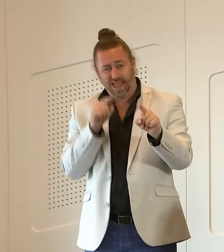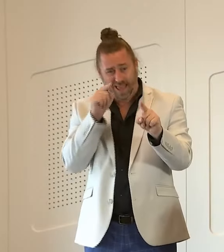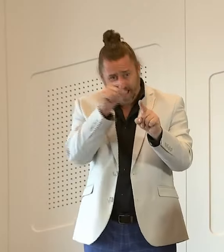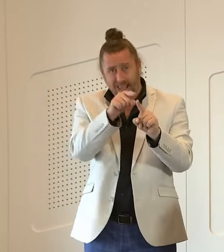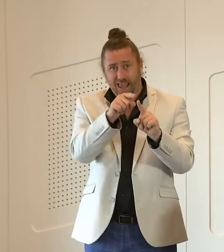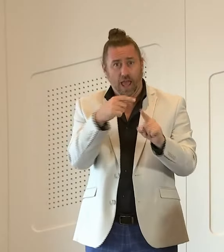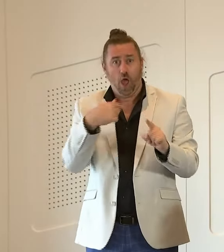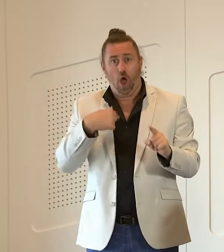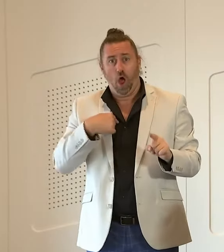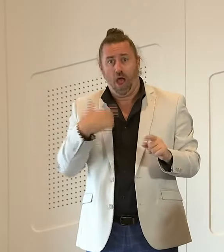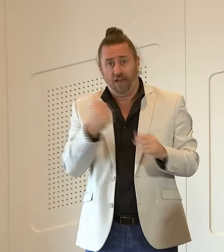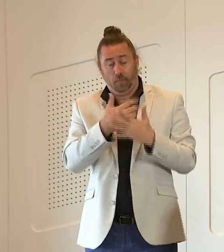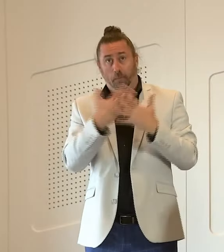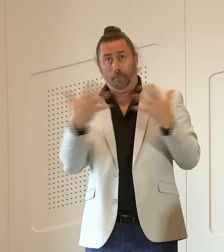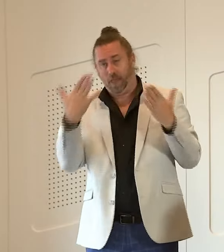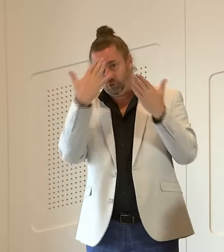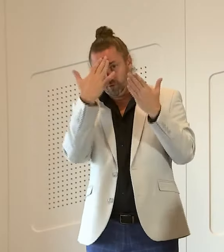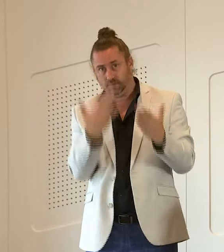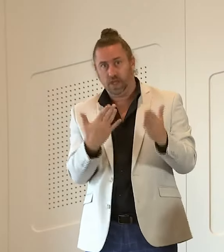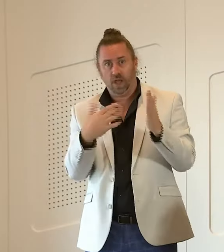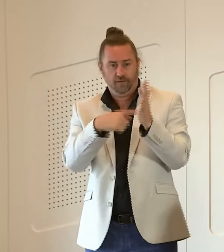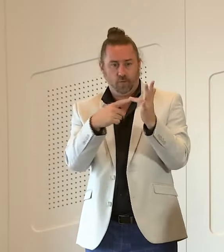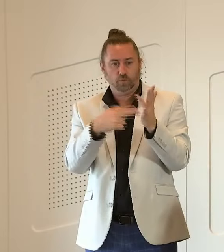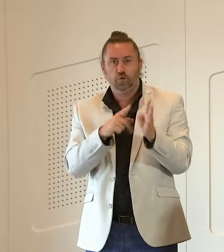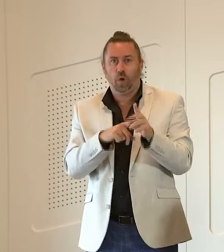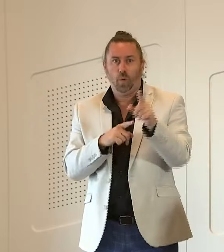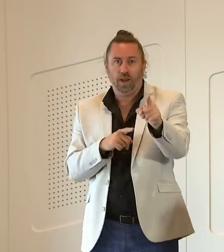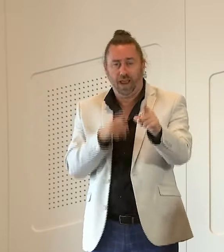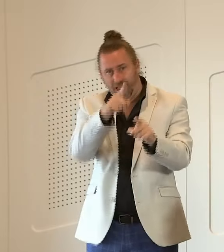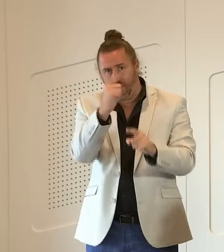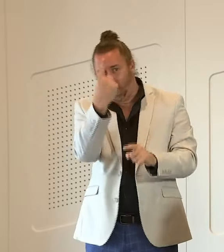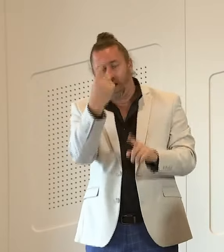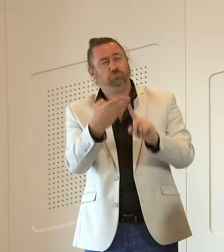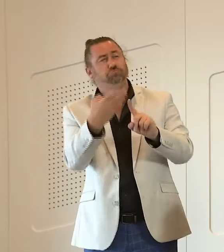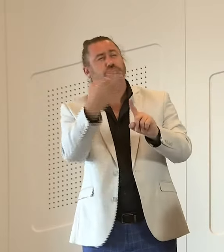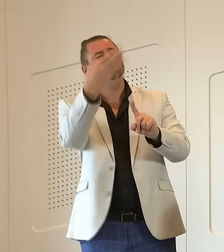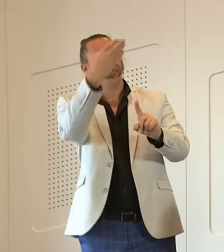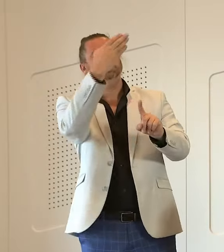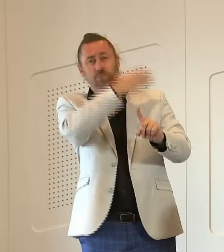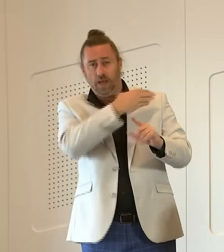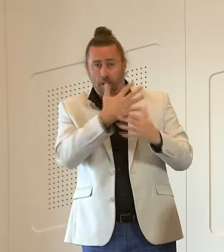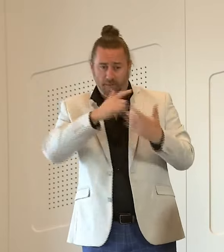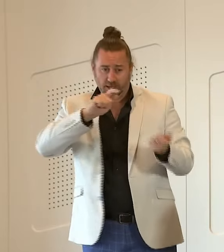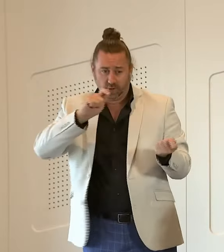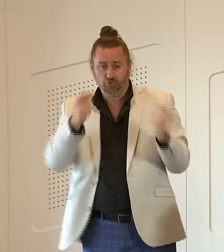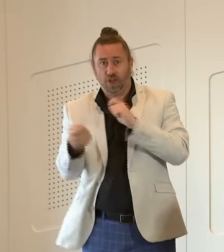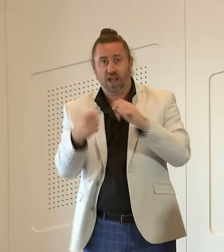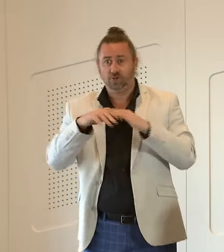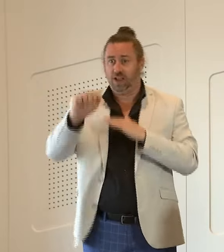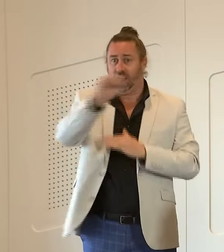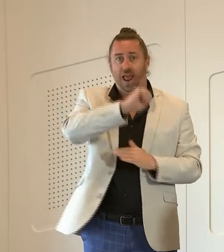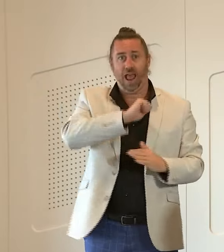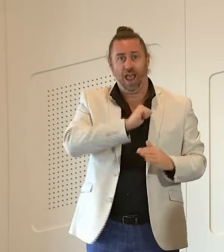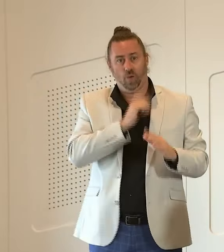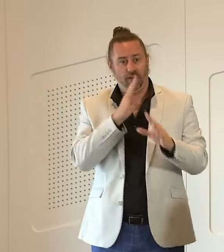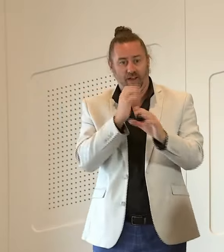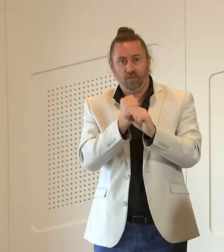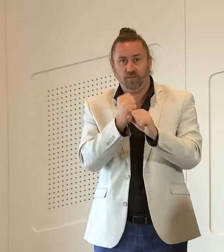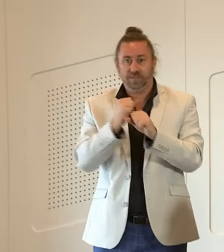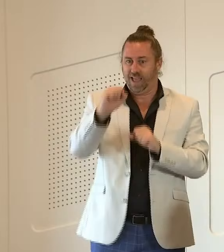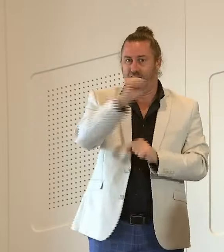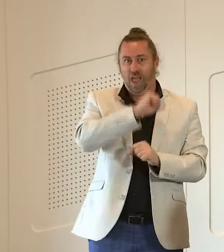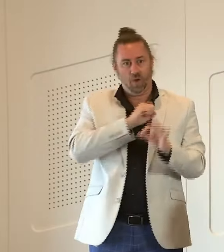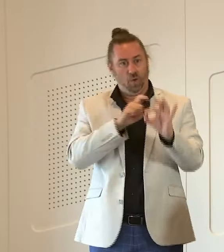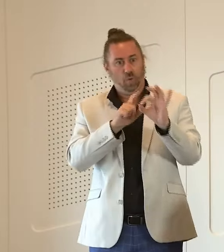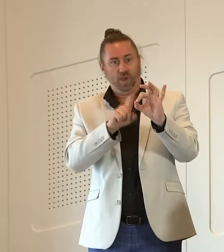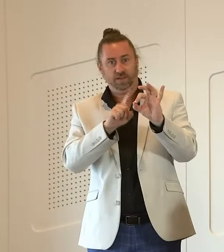people i revere the most in terms of um how tony fitzgerall brought about change uh in this state and the